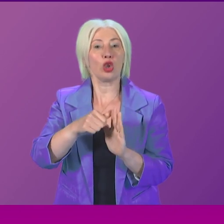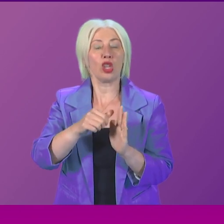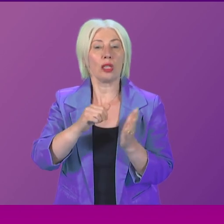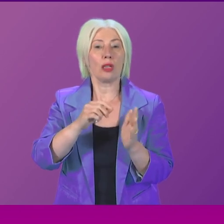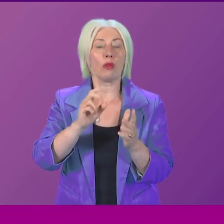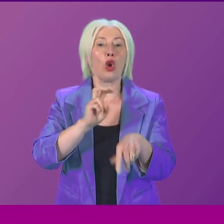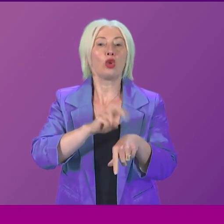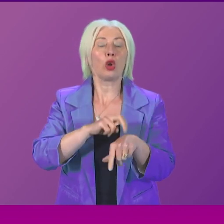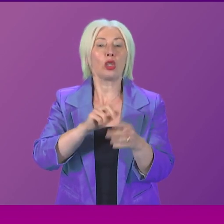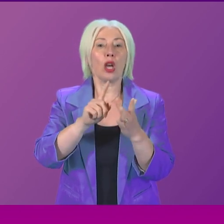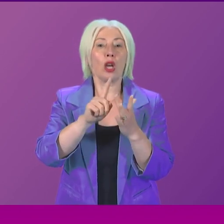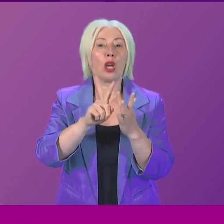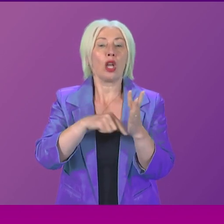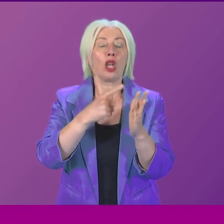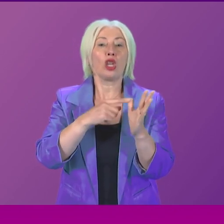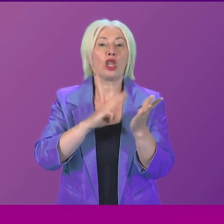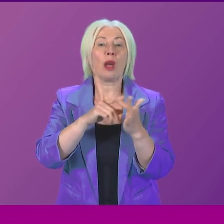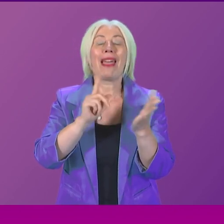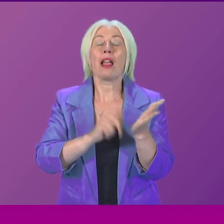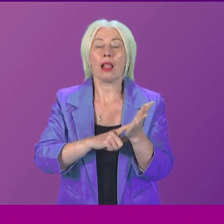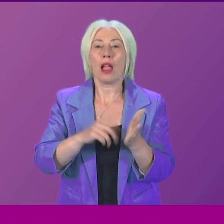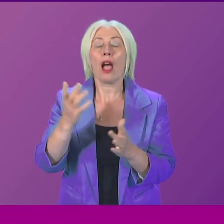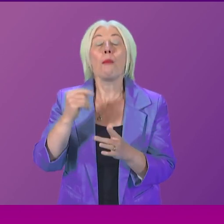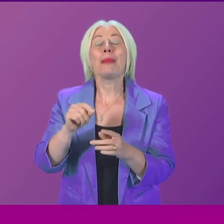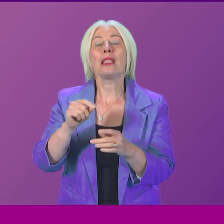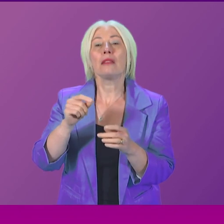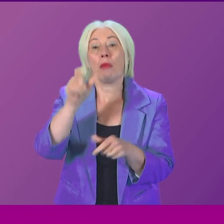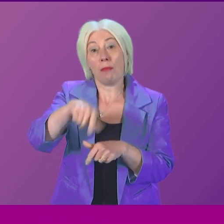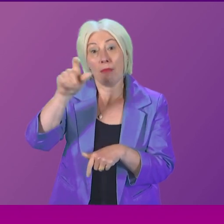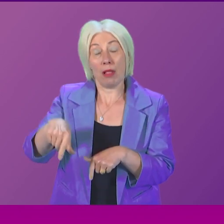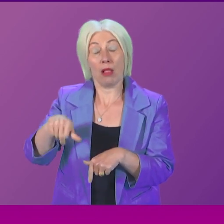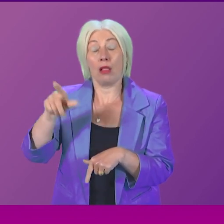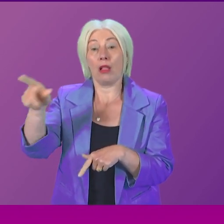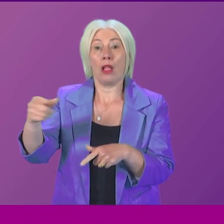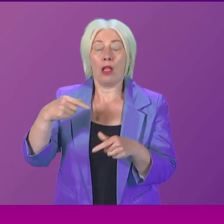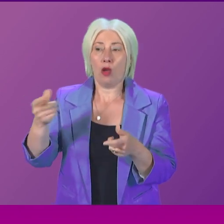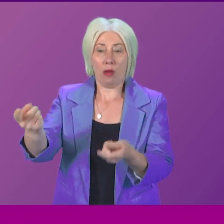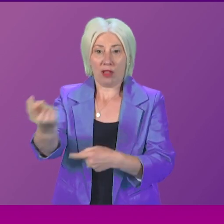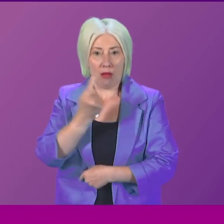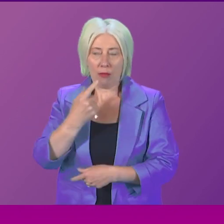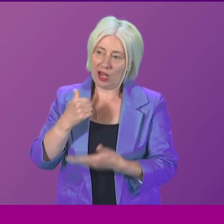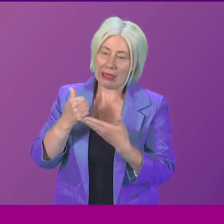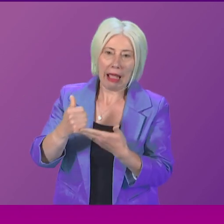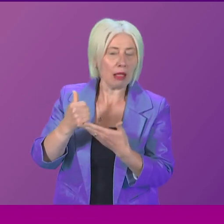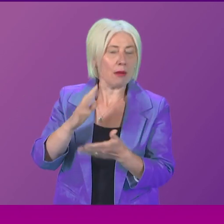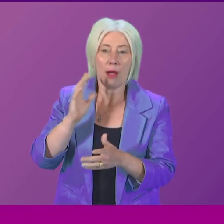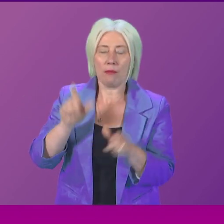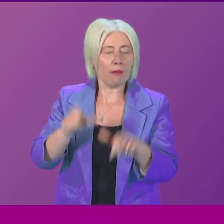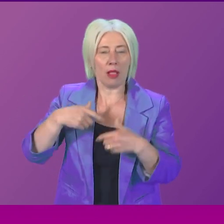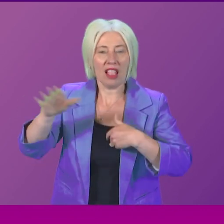Dr Eljamil led NHS Tayside patients who came for help, scarred, broken and devastated.